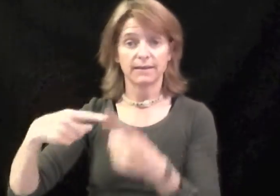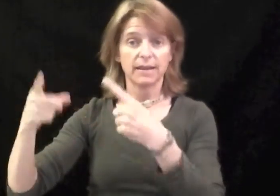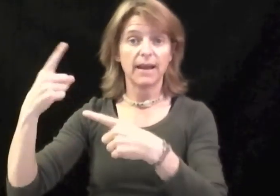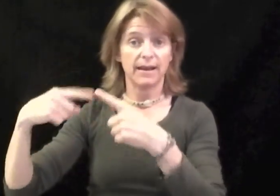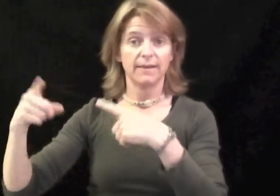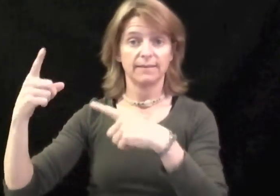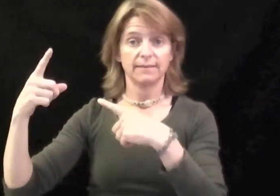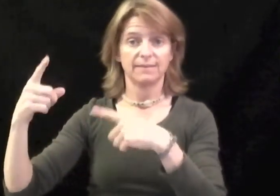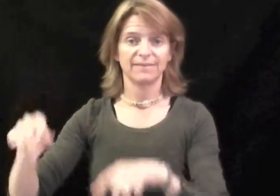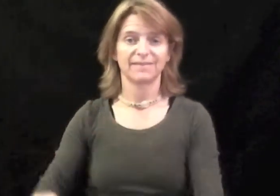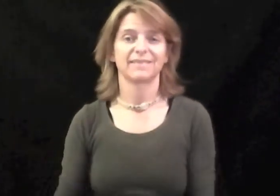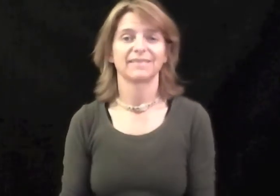signing.